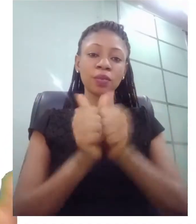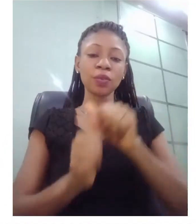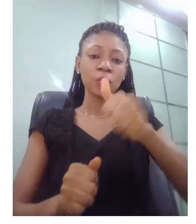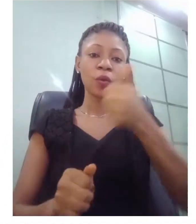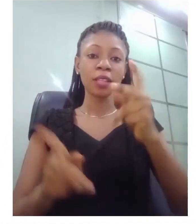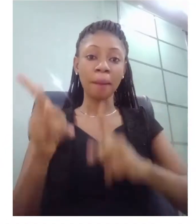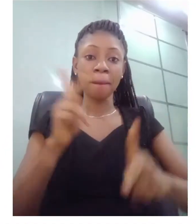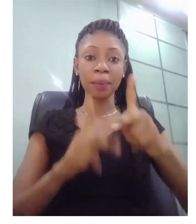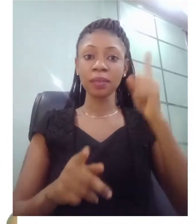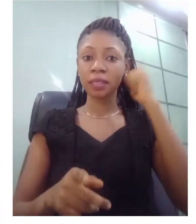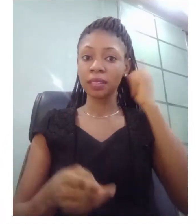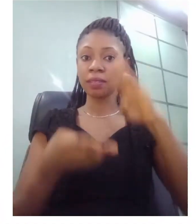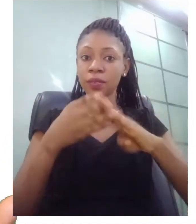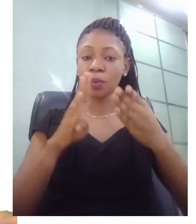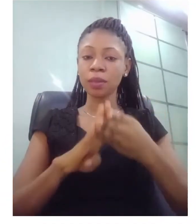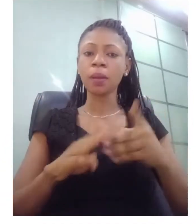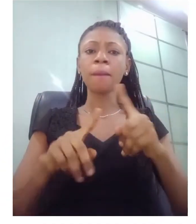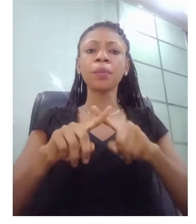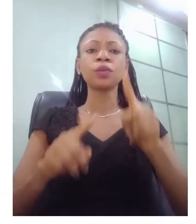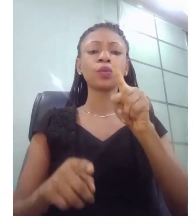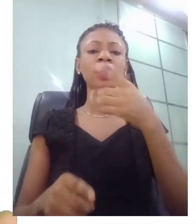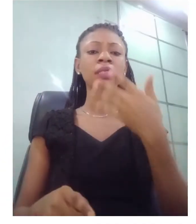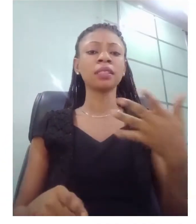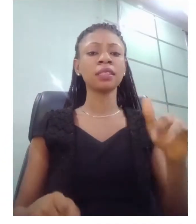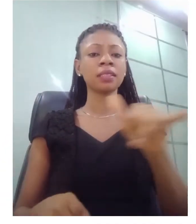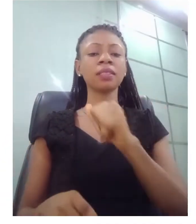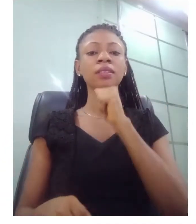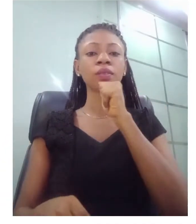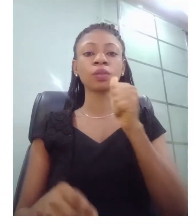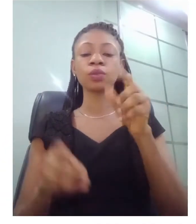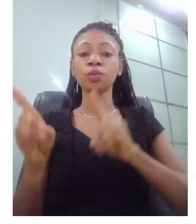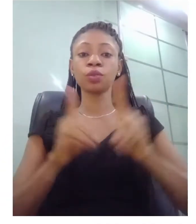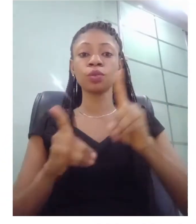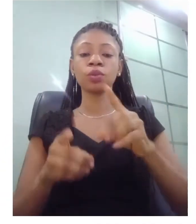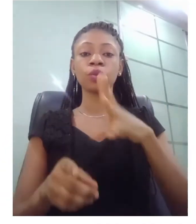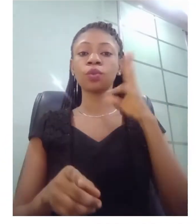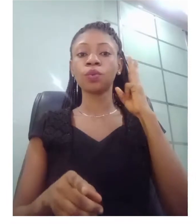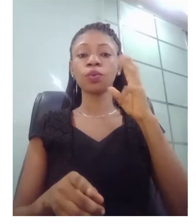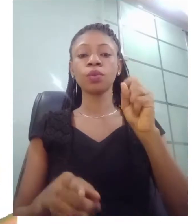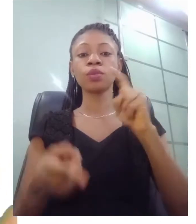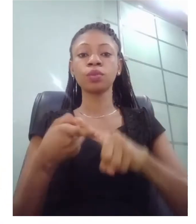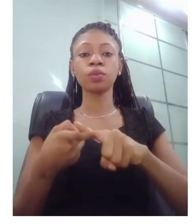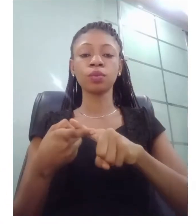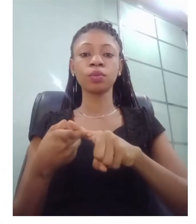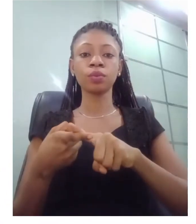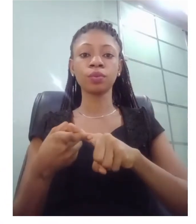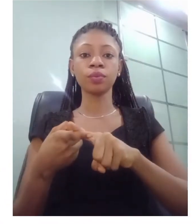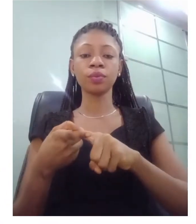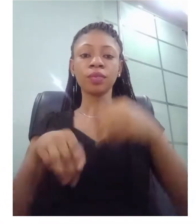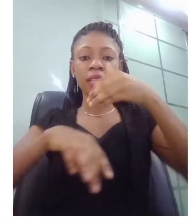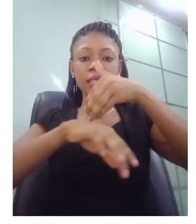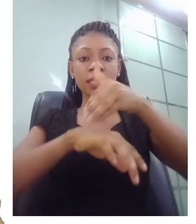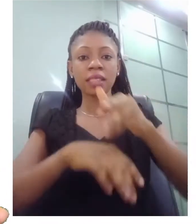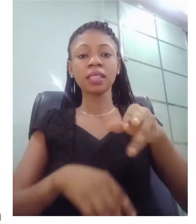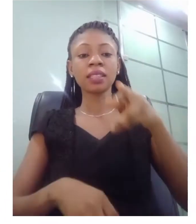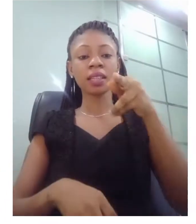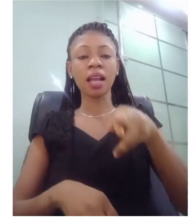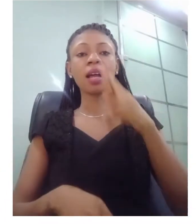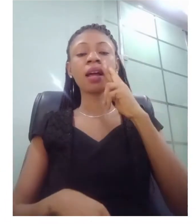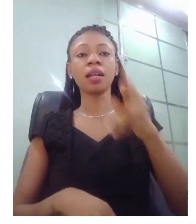didn't do was to take her to school. So we do not know the reason. It may be because of